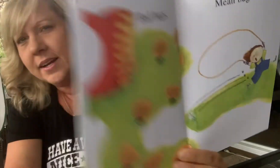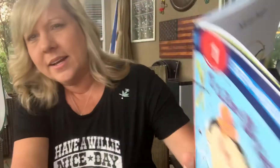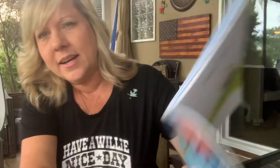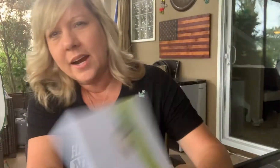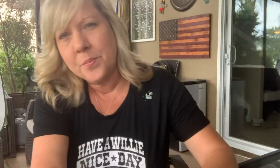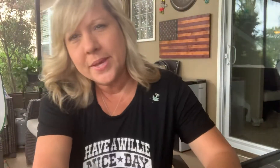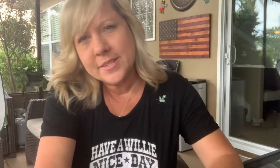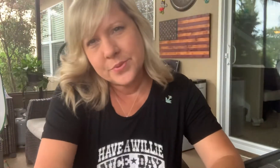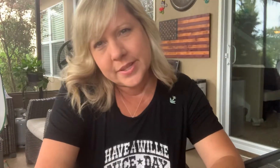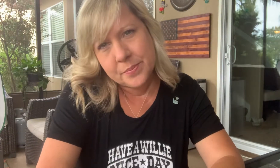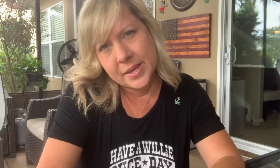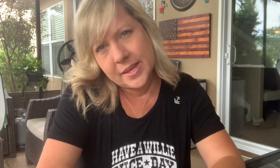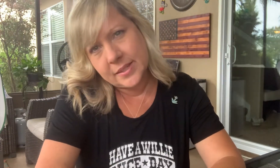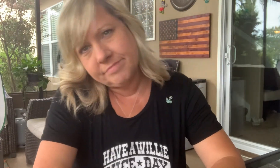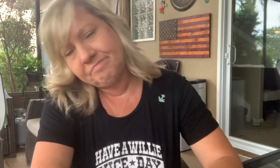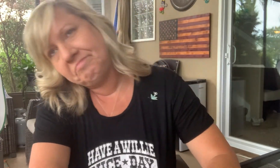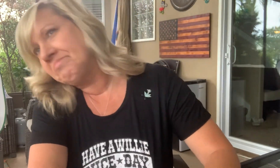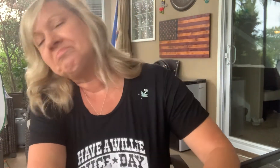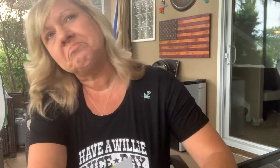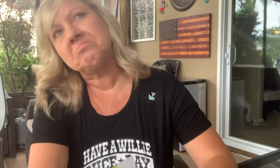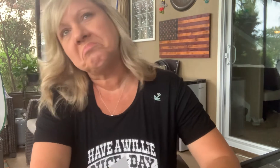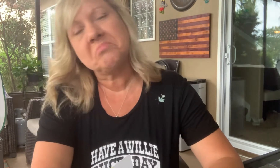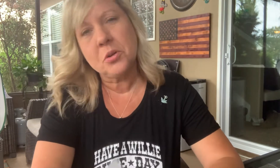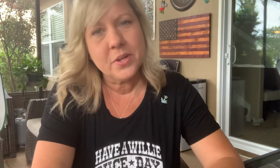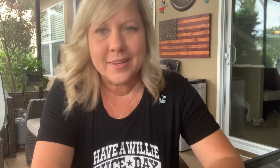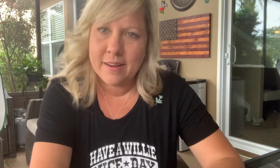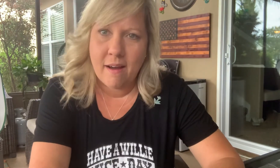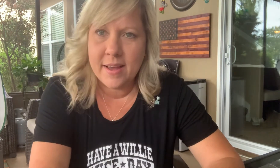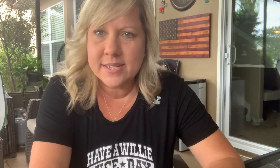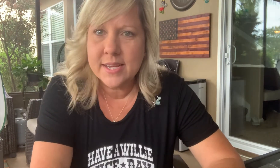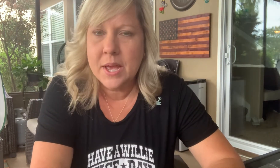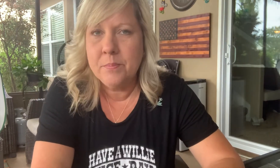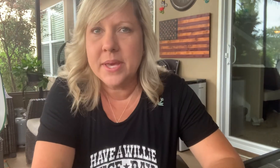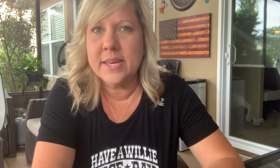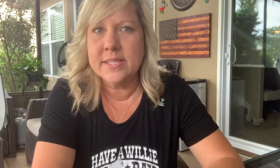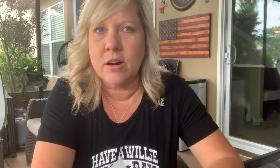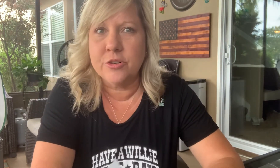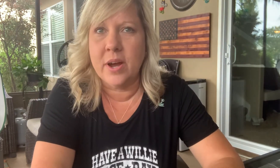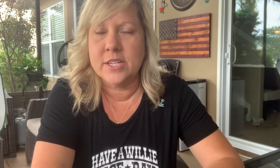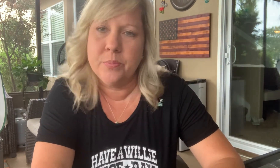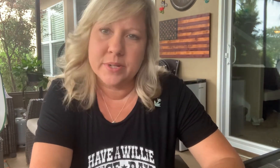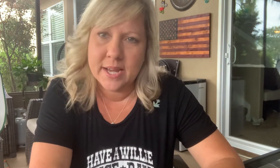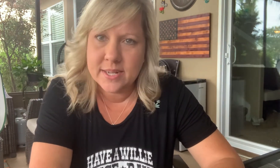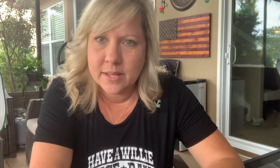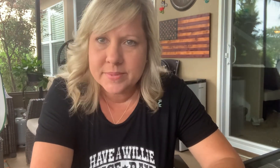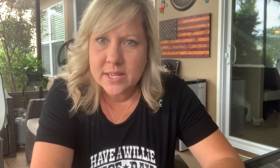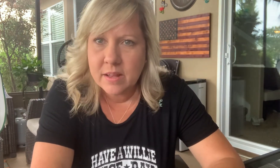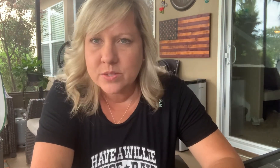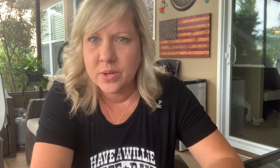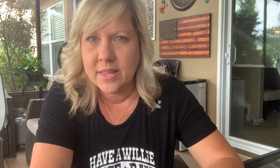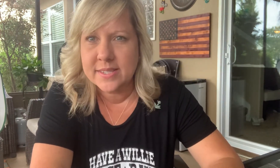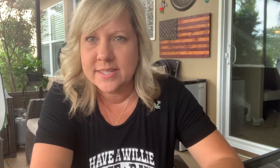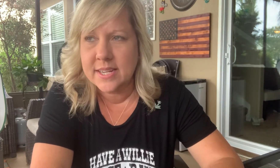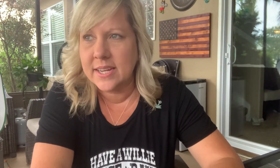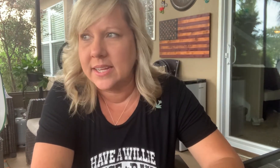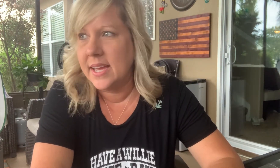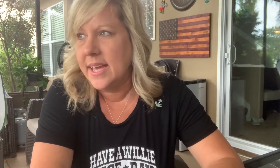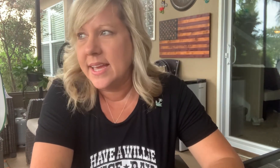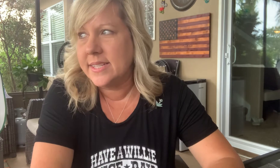Are bees really mean? They're really not. Bees are trying to protect themselves when they sting. It's